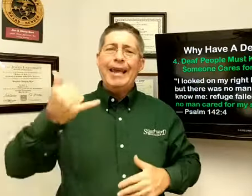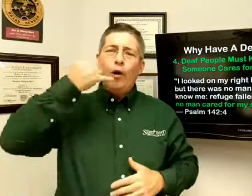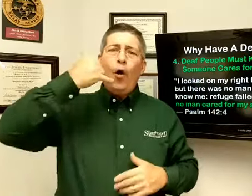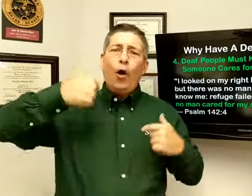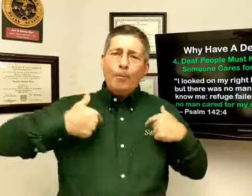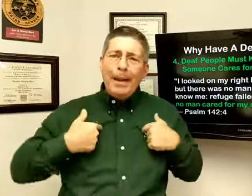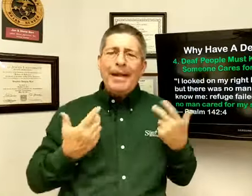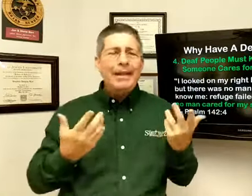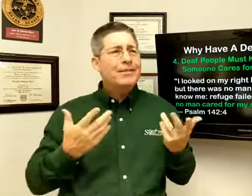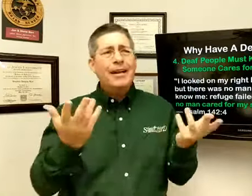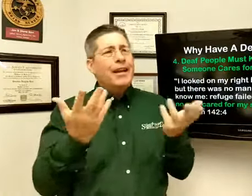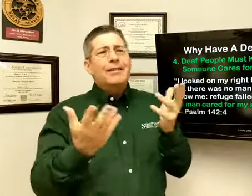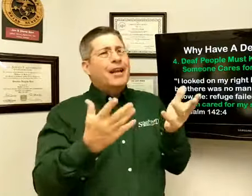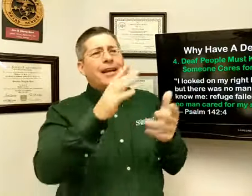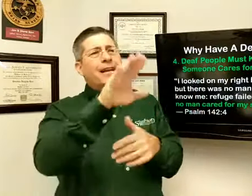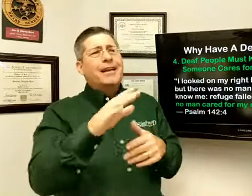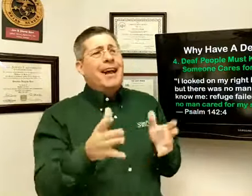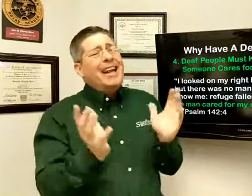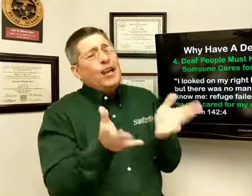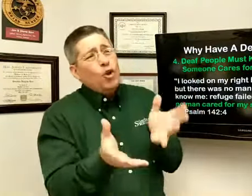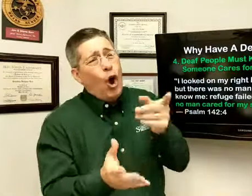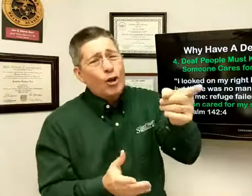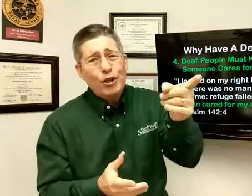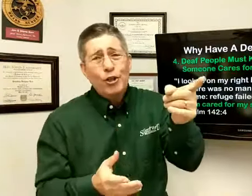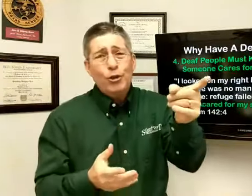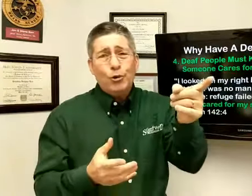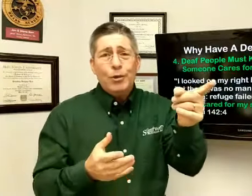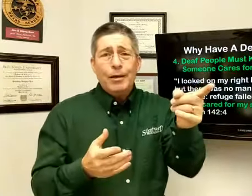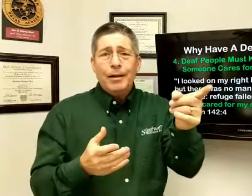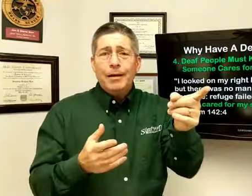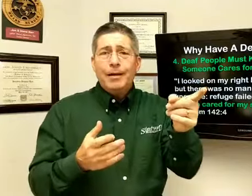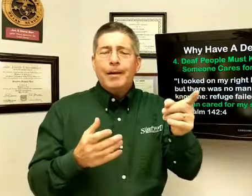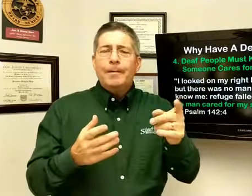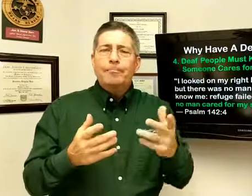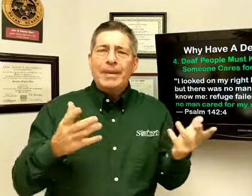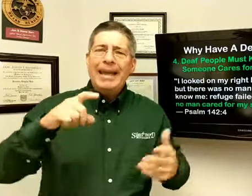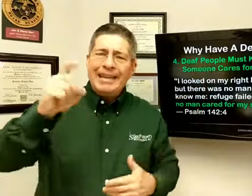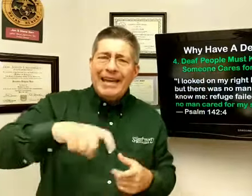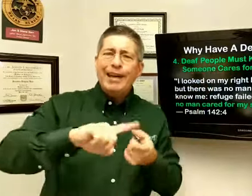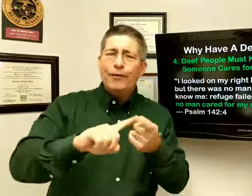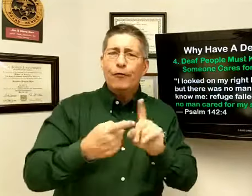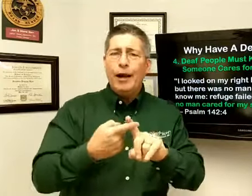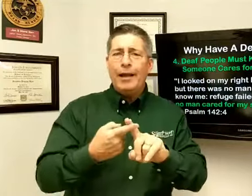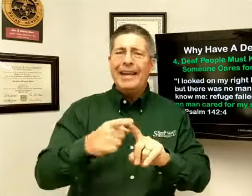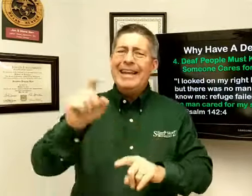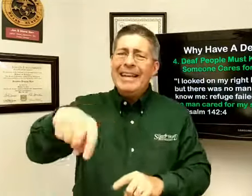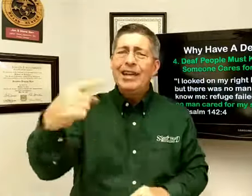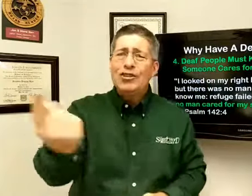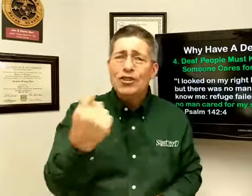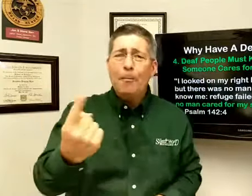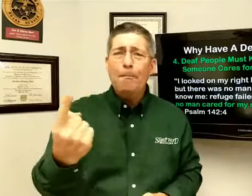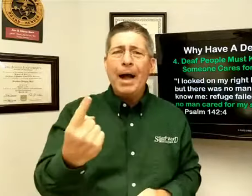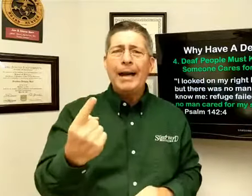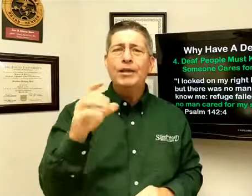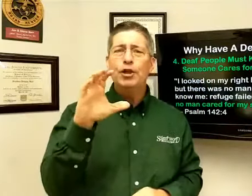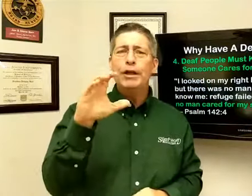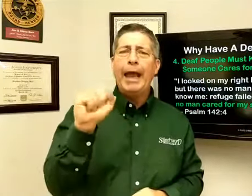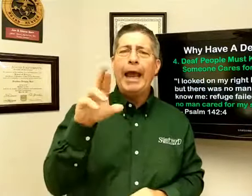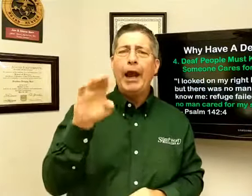called me. He said, I need to talk to you. He needed a friend. He needed somebody to care,